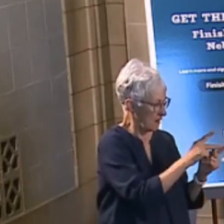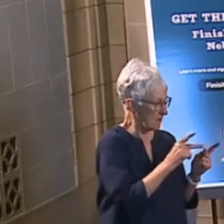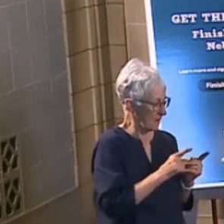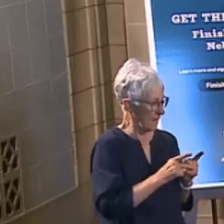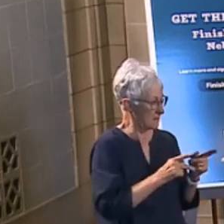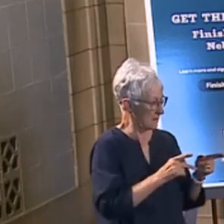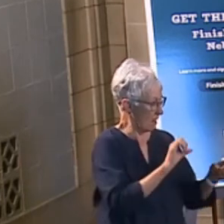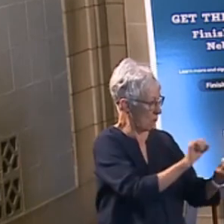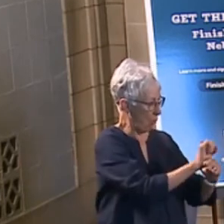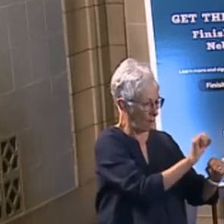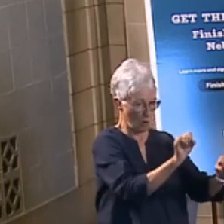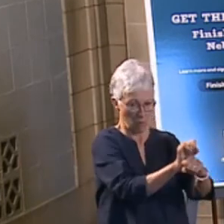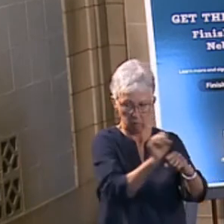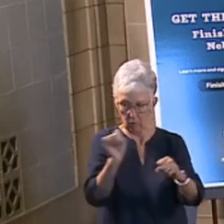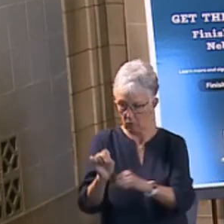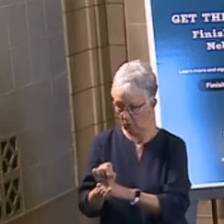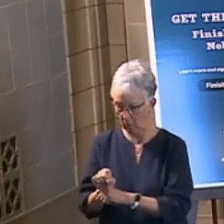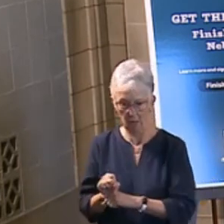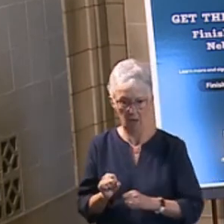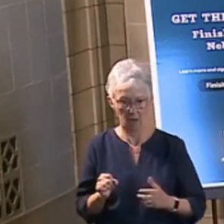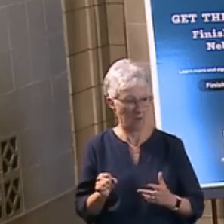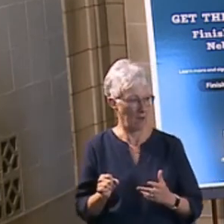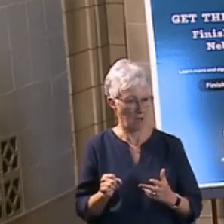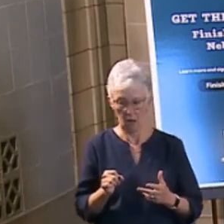there's a lot of confusion out there. I mean,